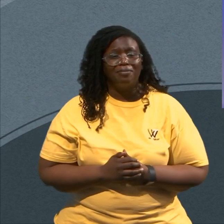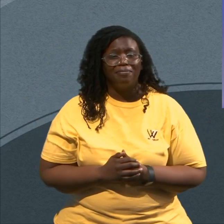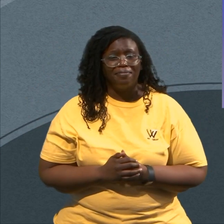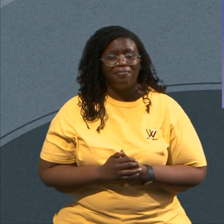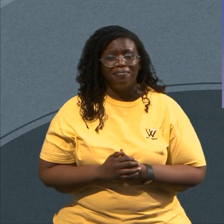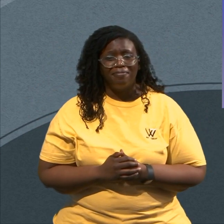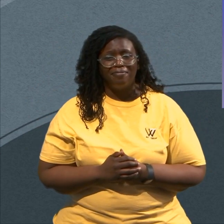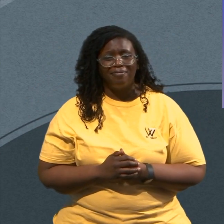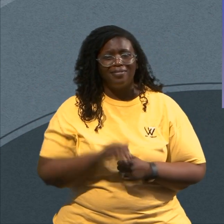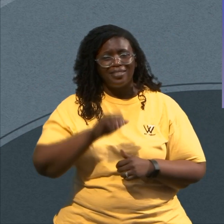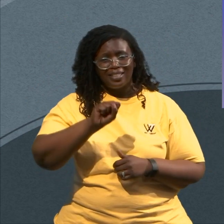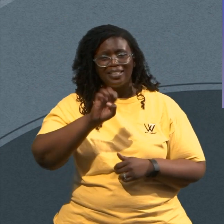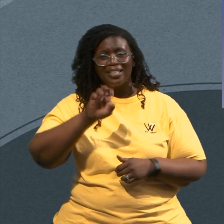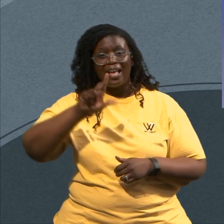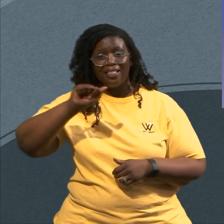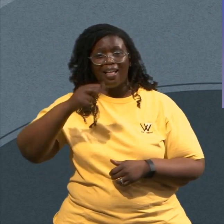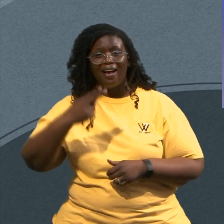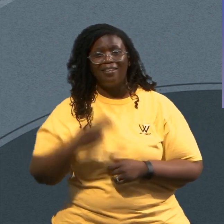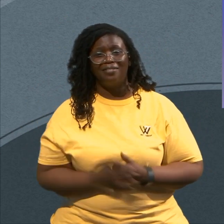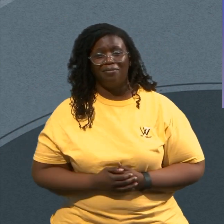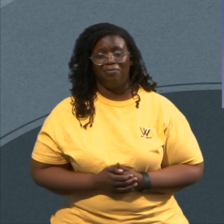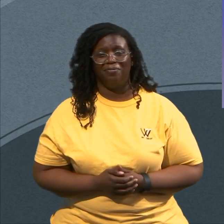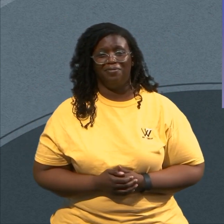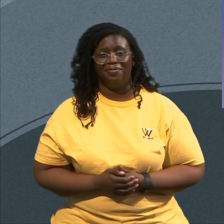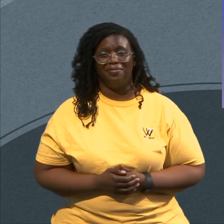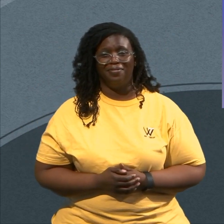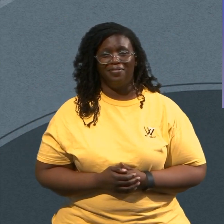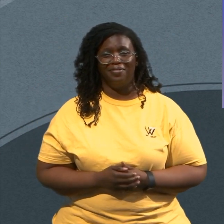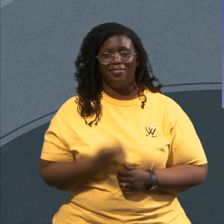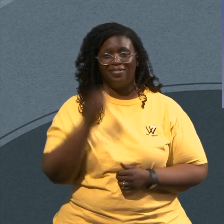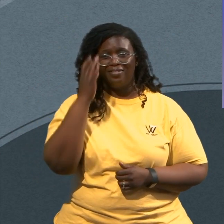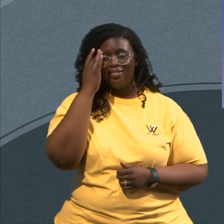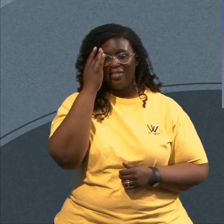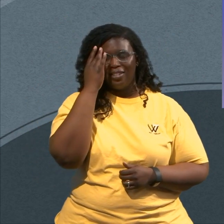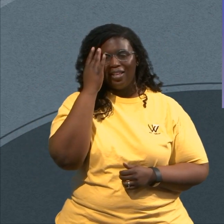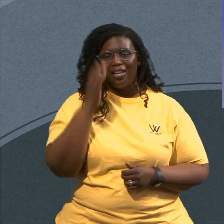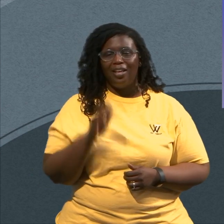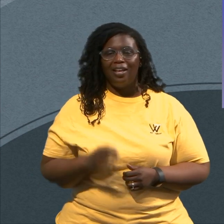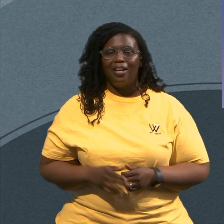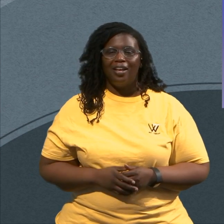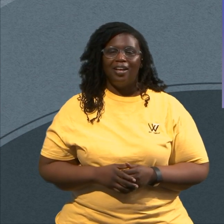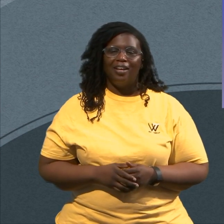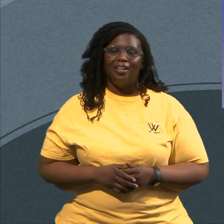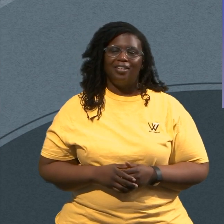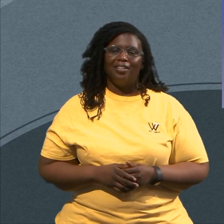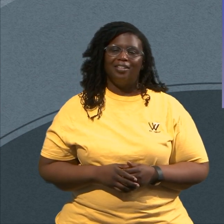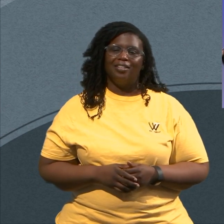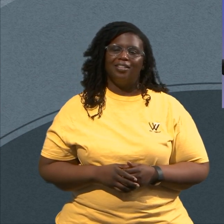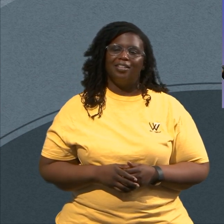Selah But I don't want to deal With the liturgical interpretation